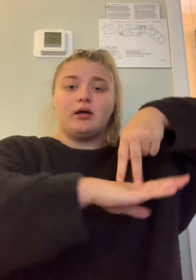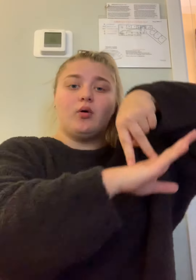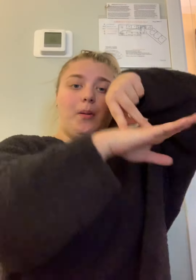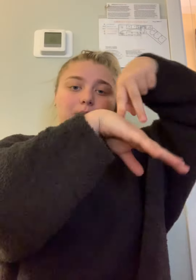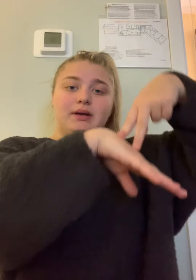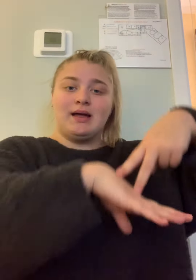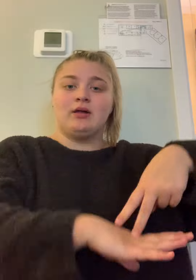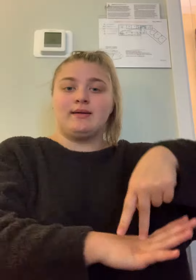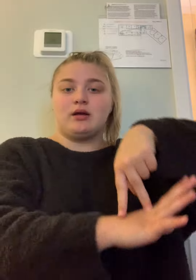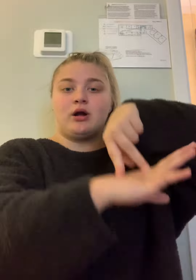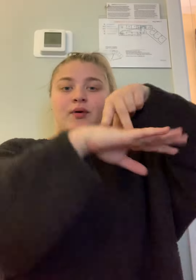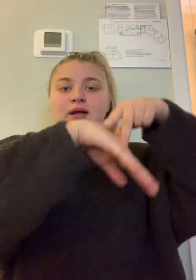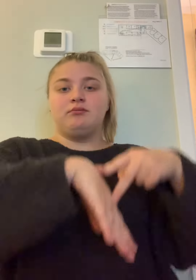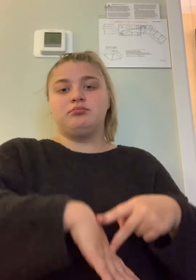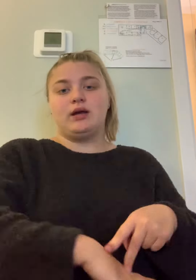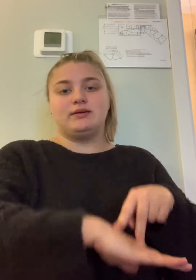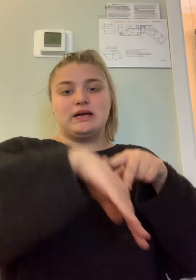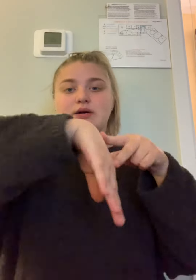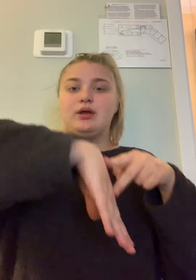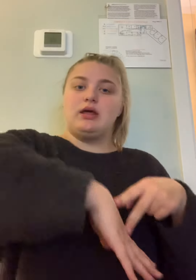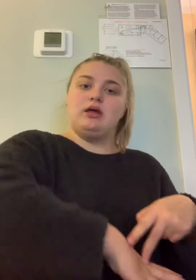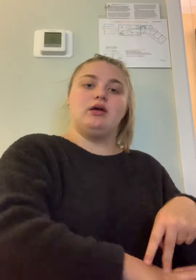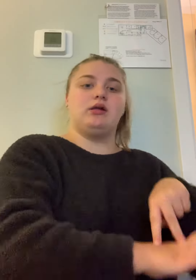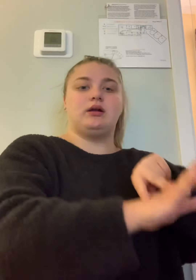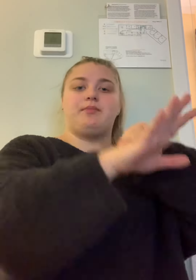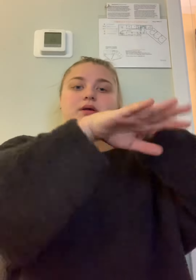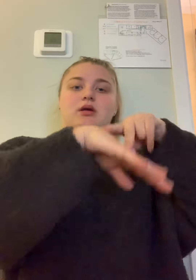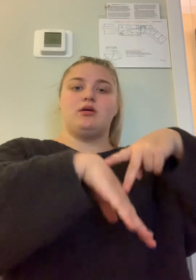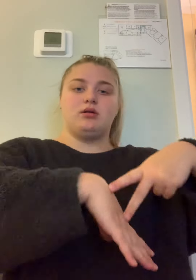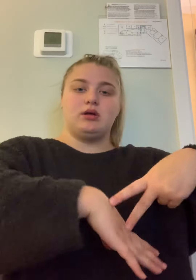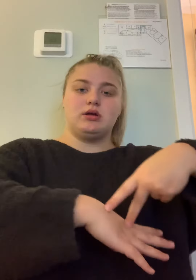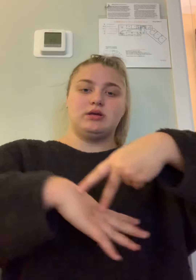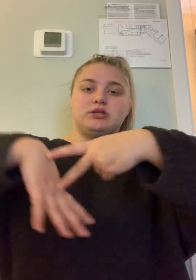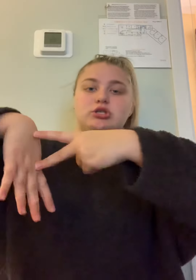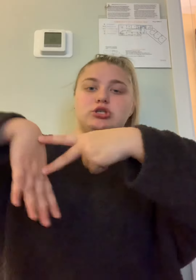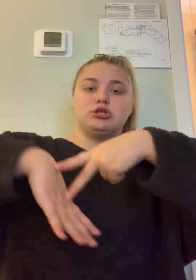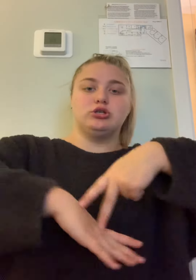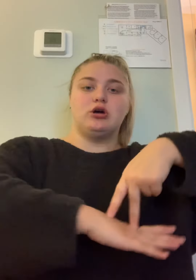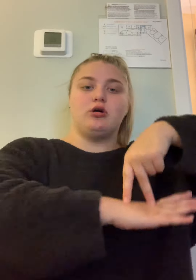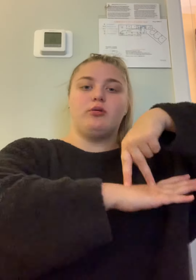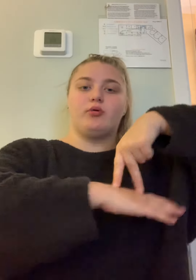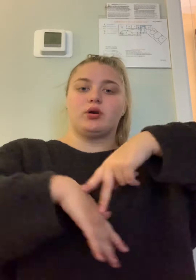go up and down like they're going like down a hill and up a hill. This is snowboarding.